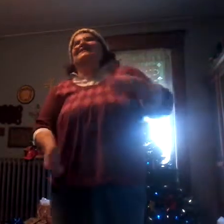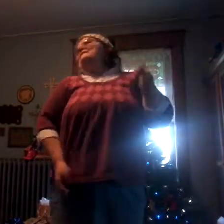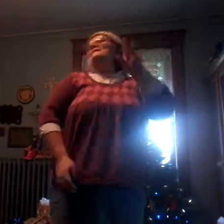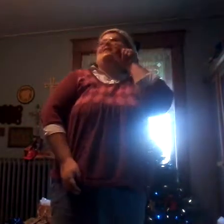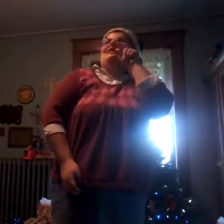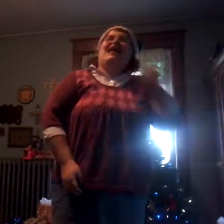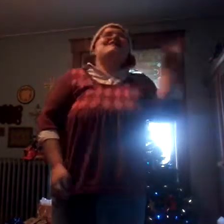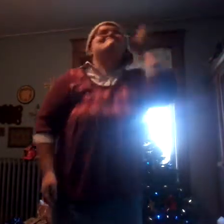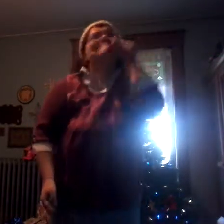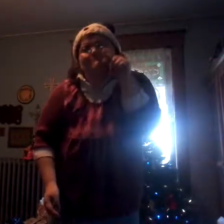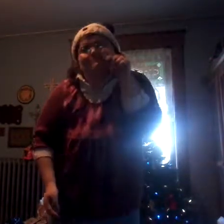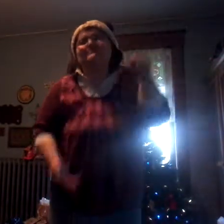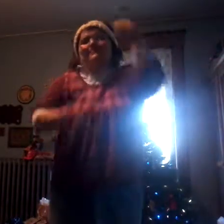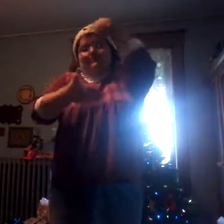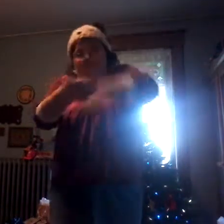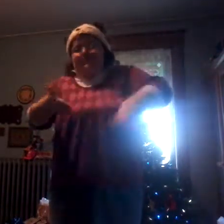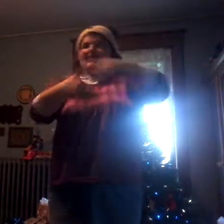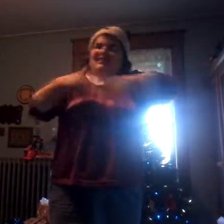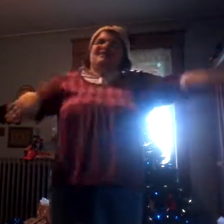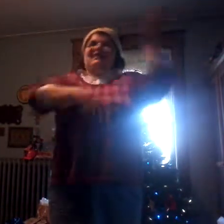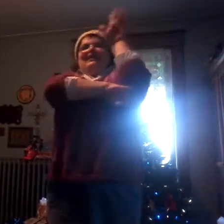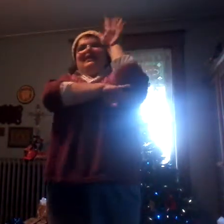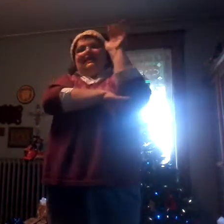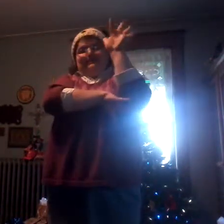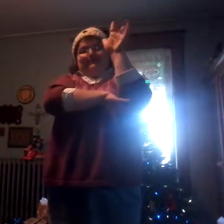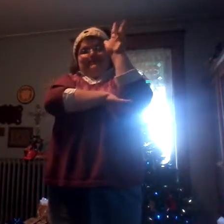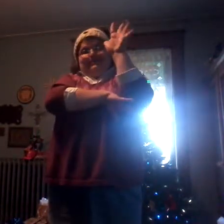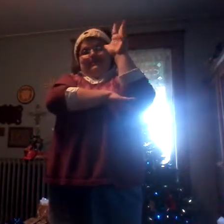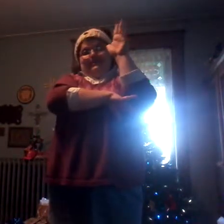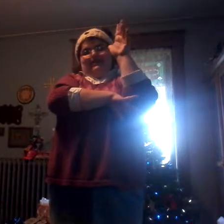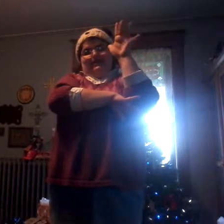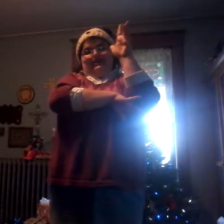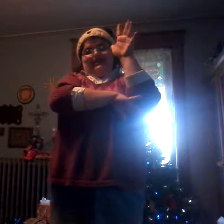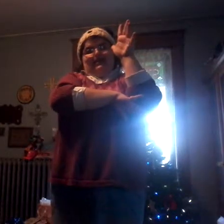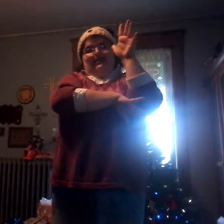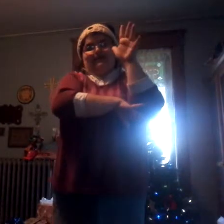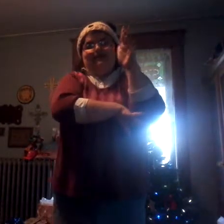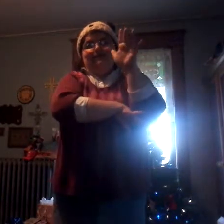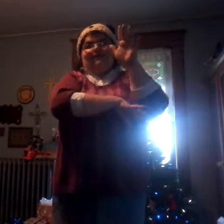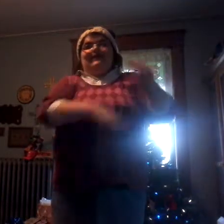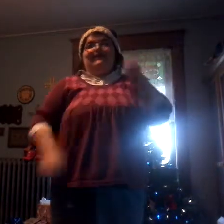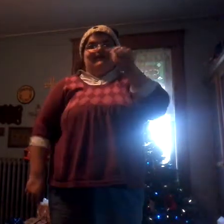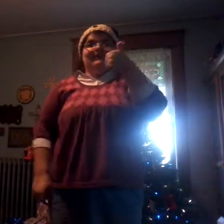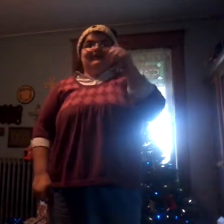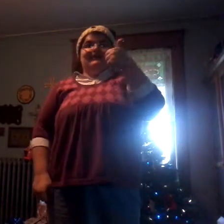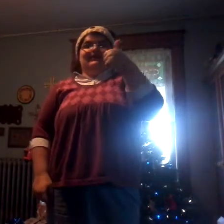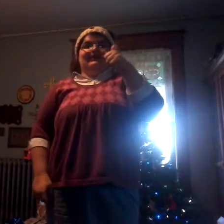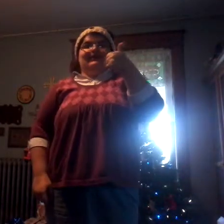turtle doves and a partridge in a pear tree. On the tenth day of Christmas, my